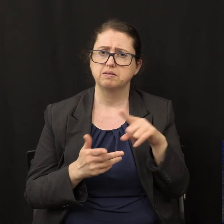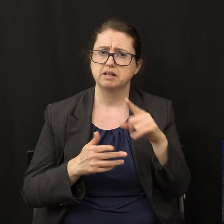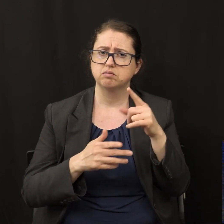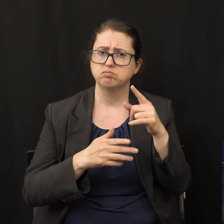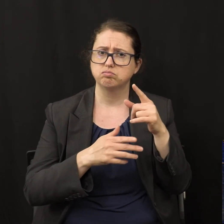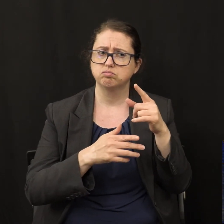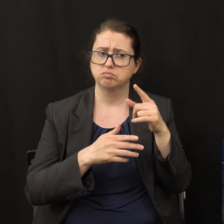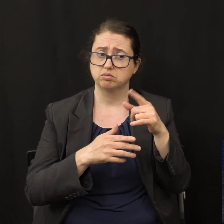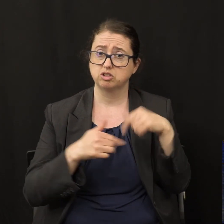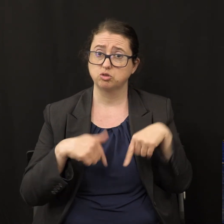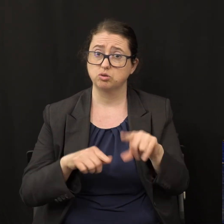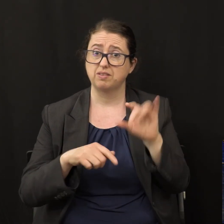the midst of this trial